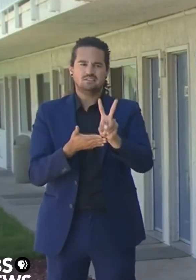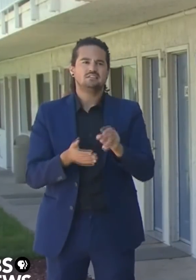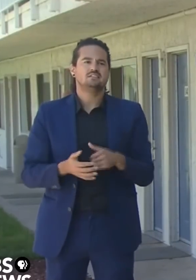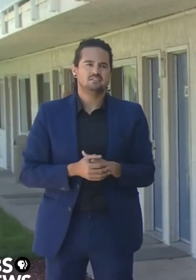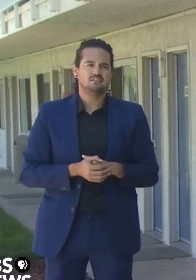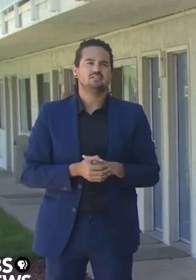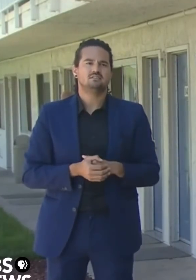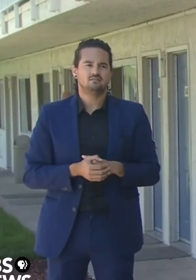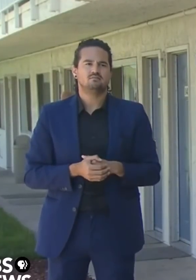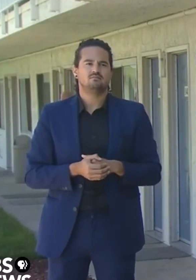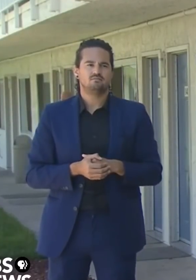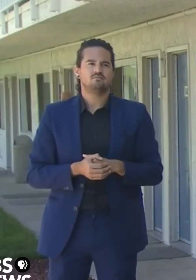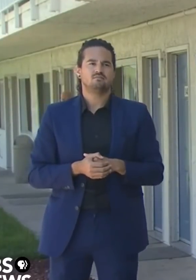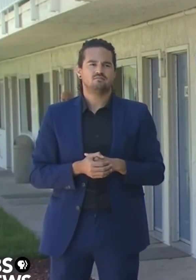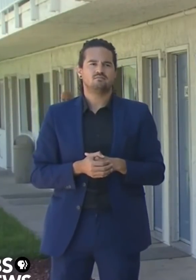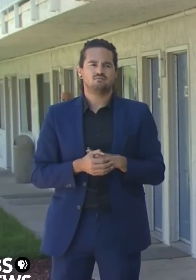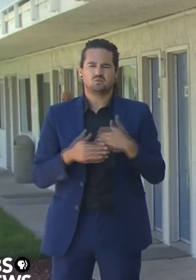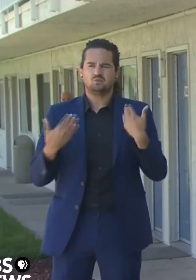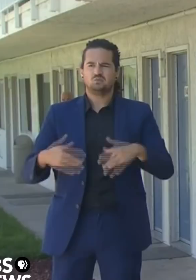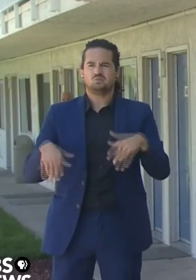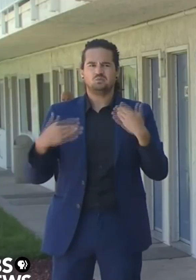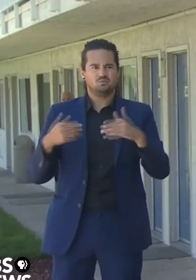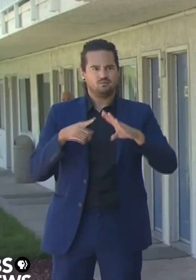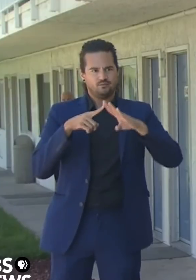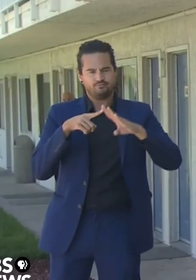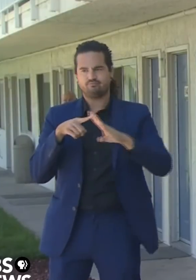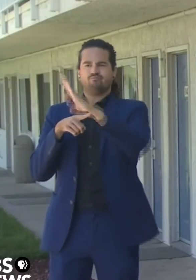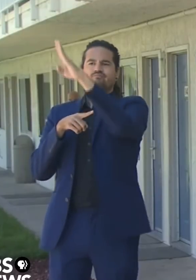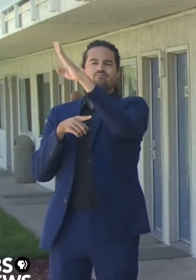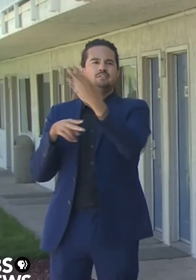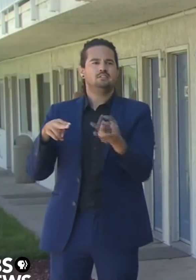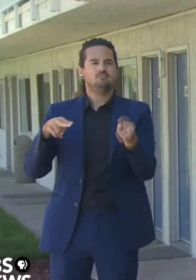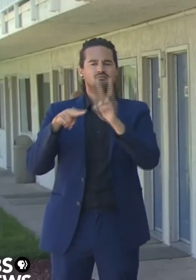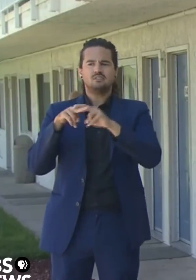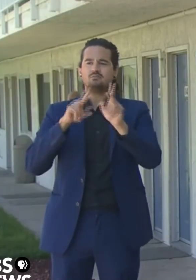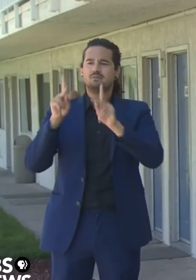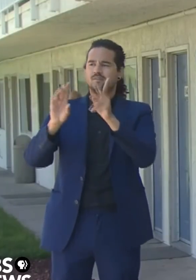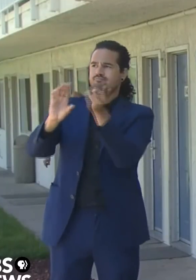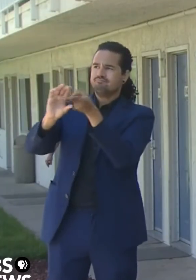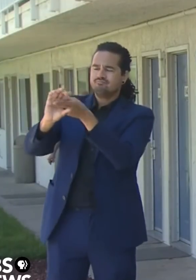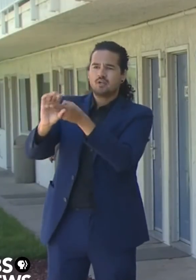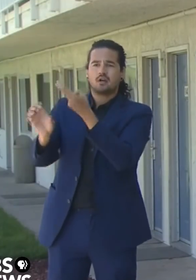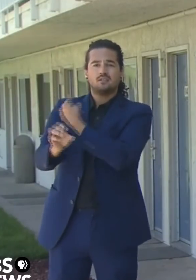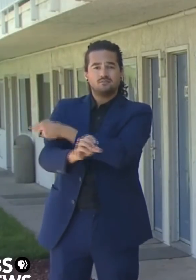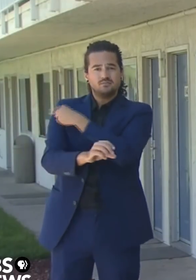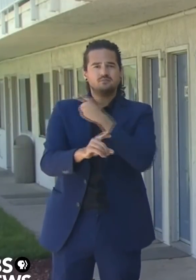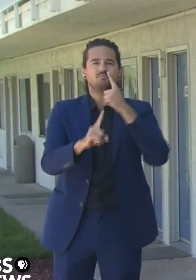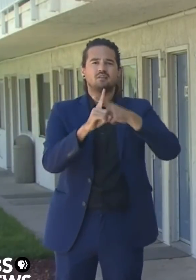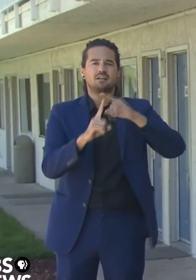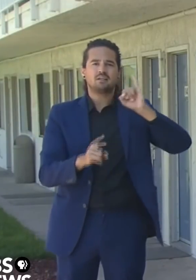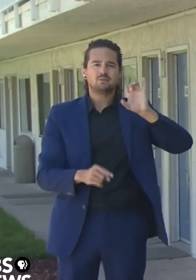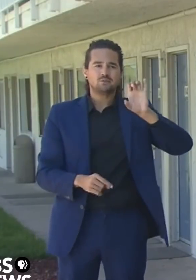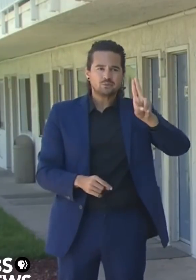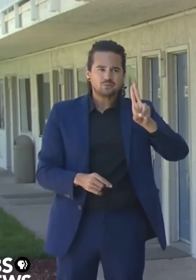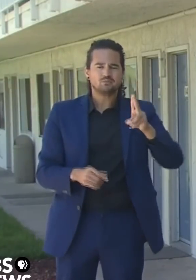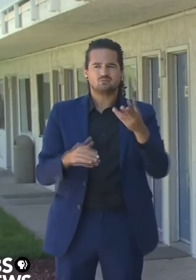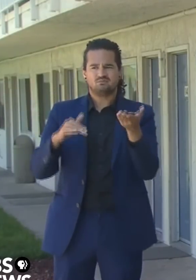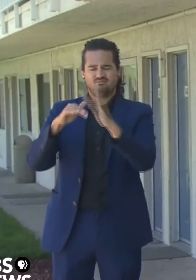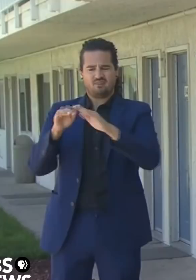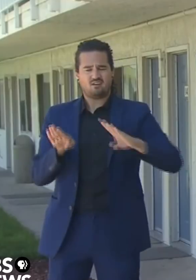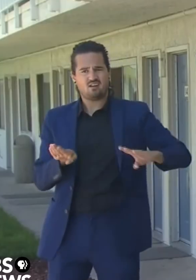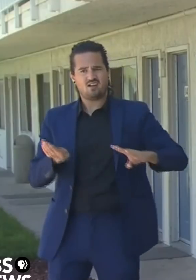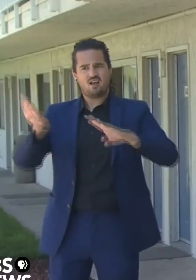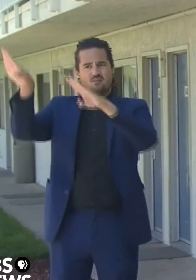but total number of hospitalized patients and total number of patients in our ICUs. Accordingly, we showed a